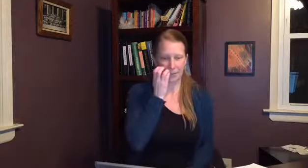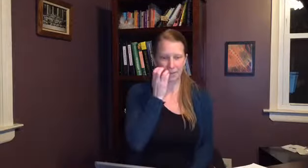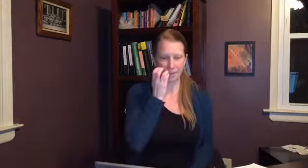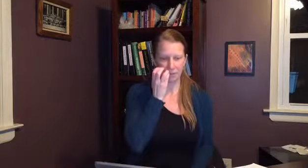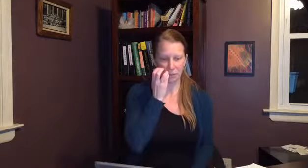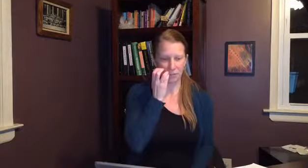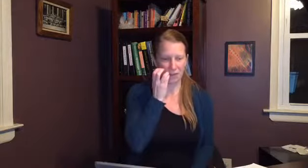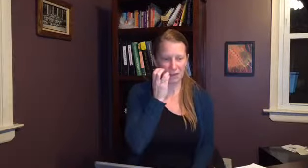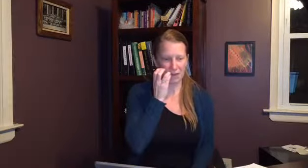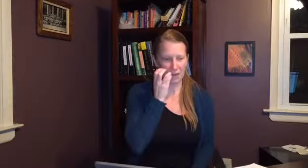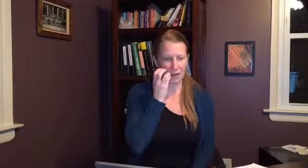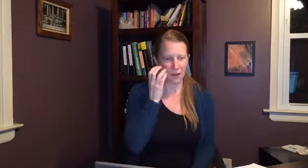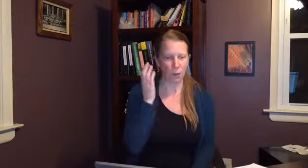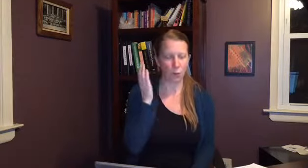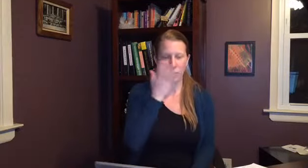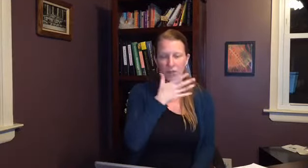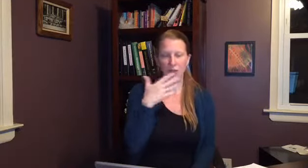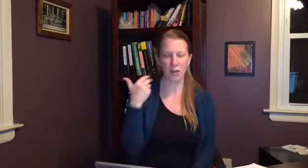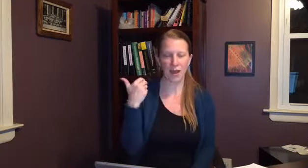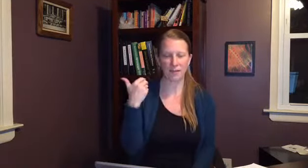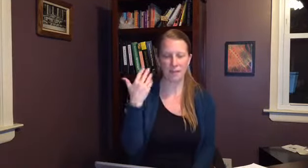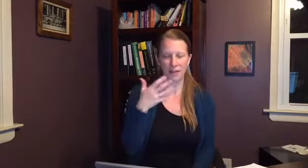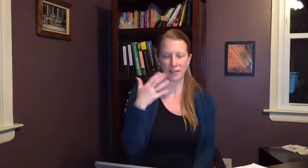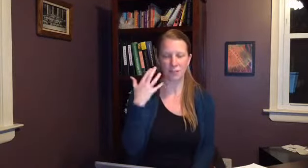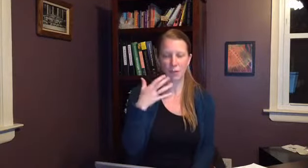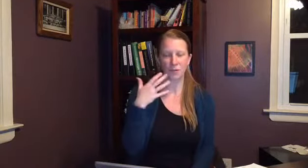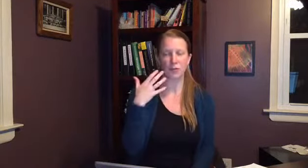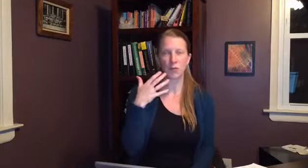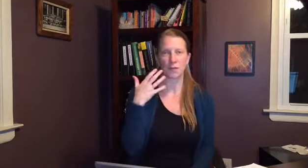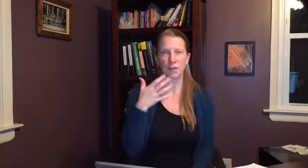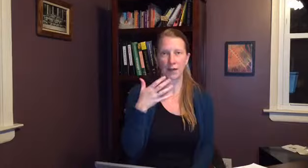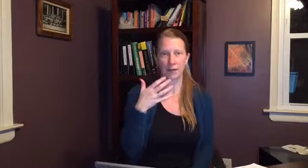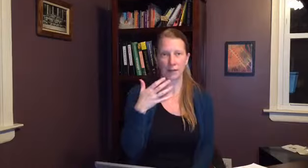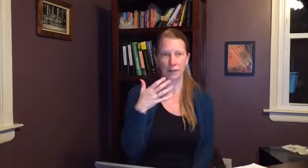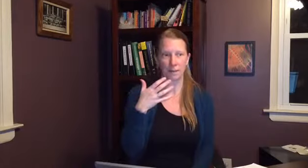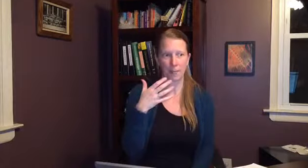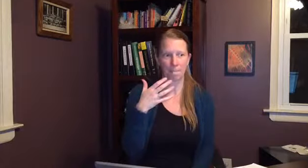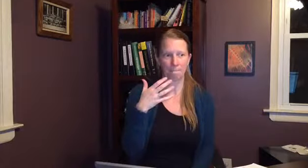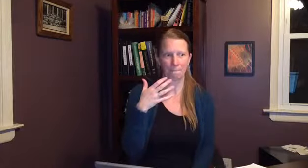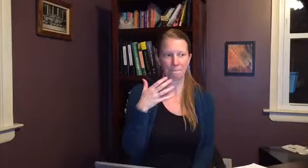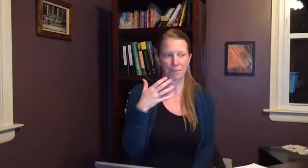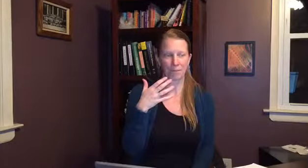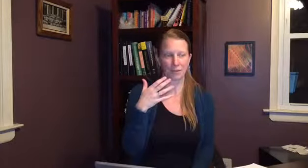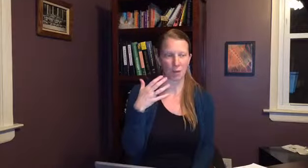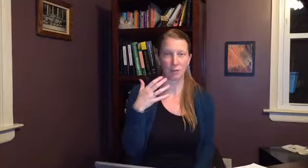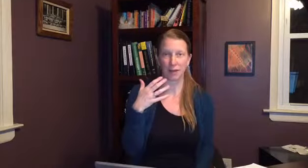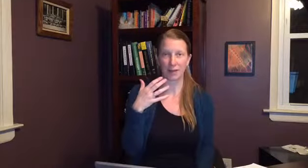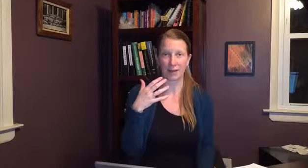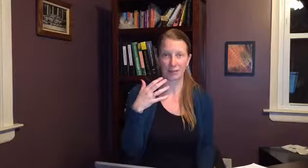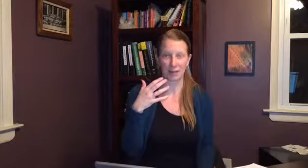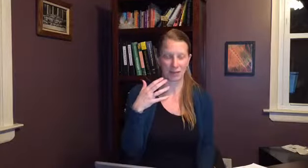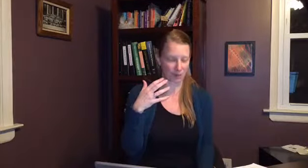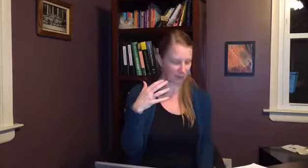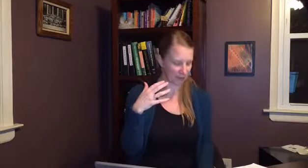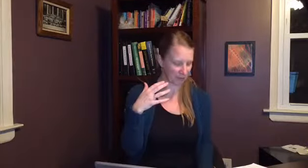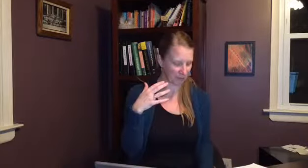once you have been exposed to the virus let's hopefully i can explain this good because sometimes